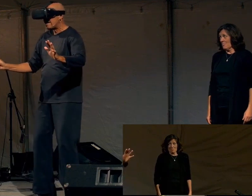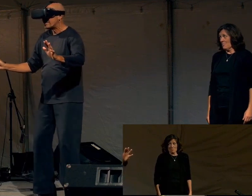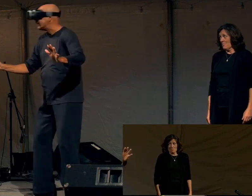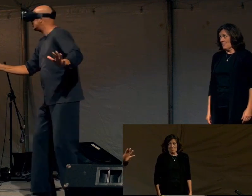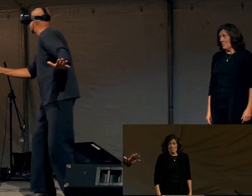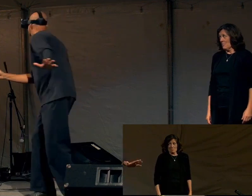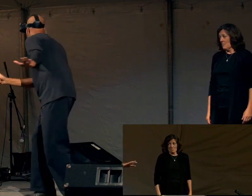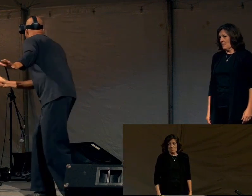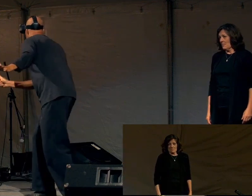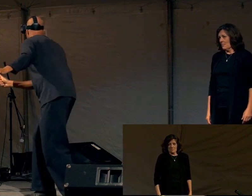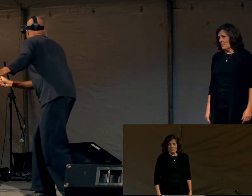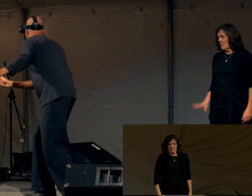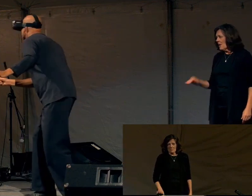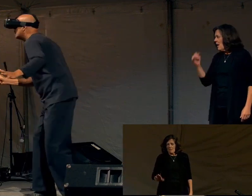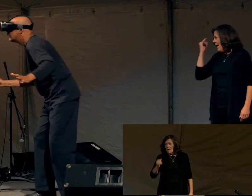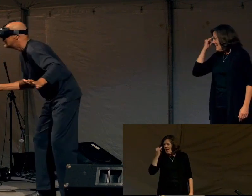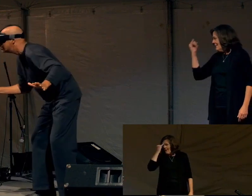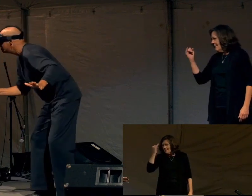I have an idea.